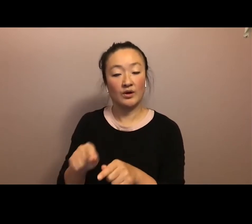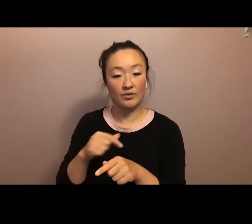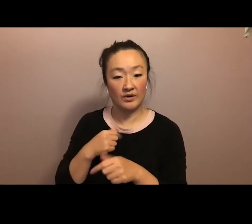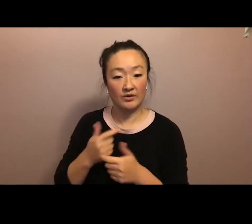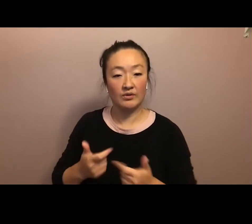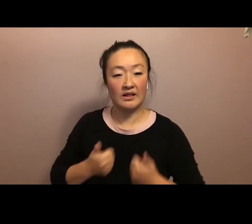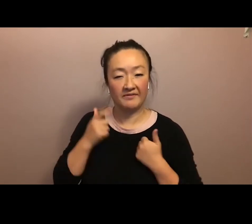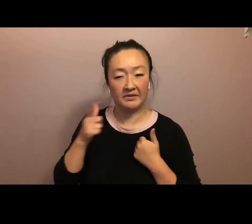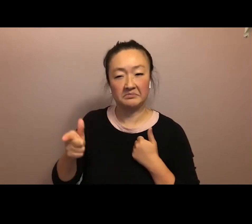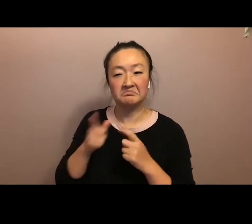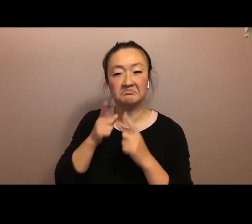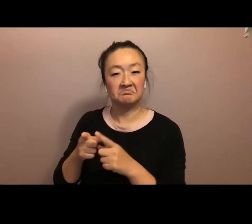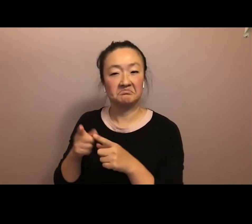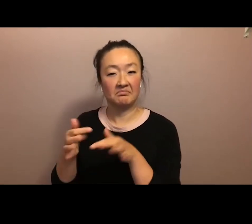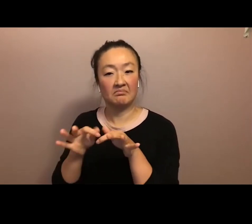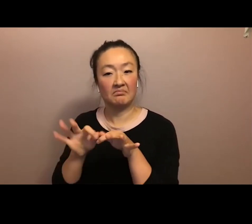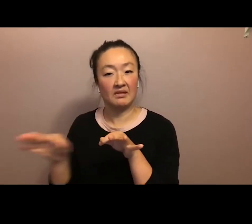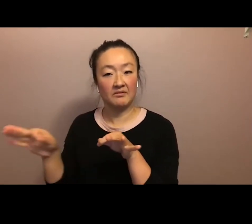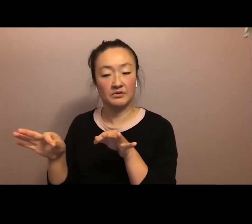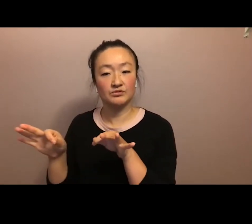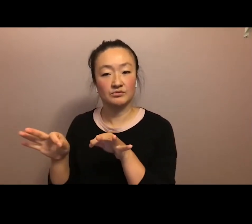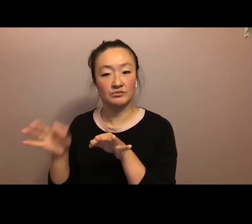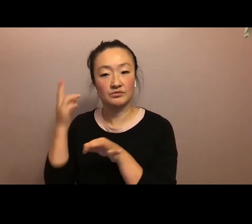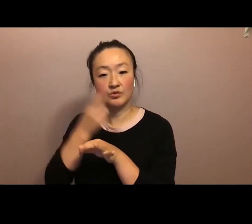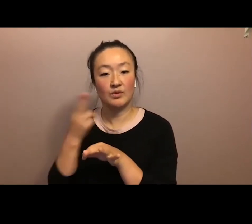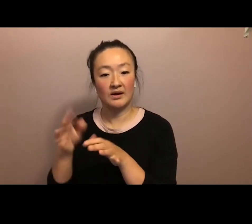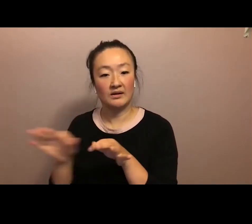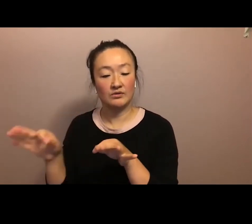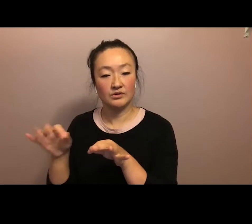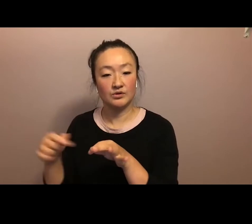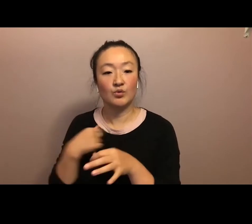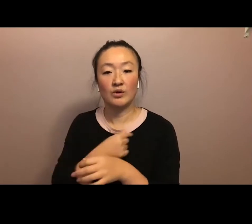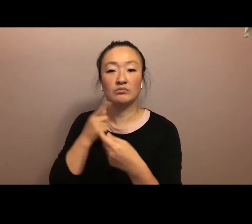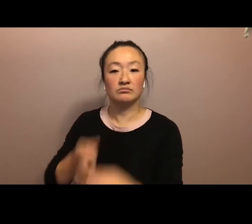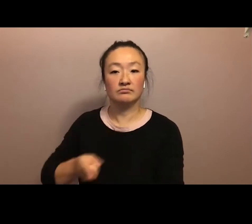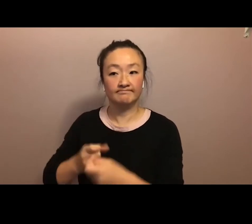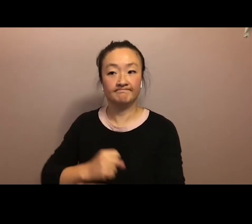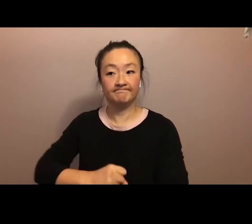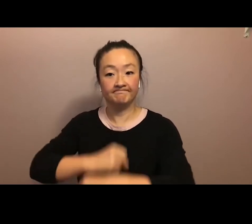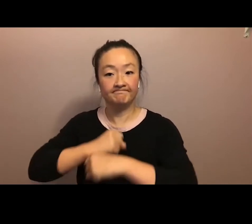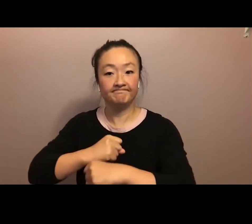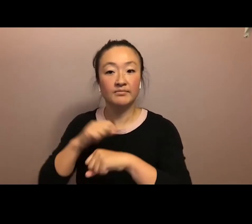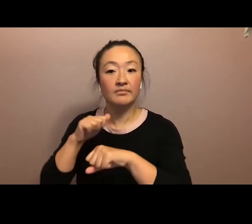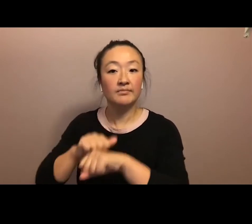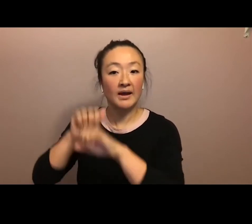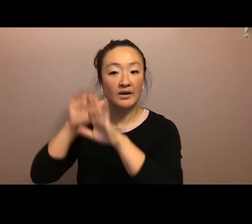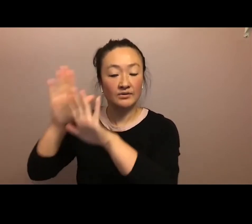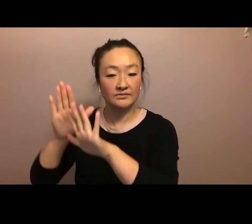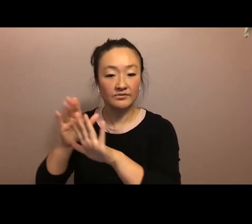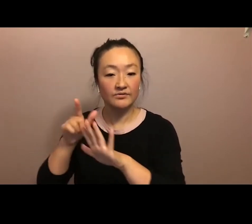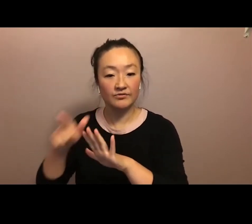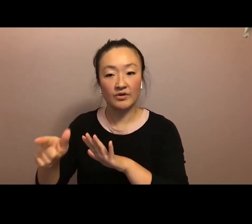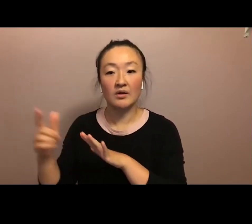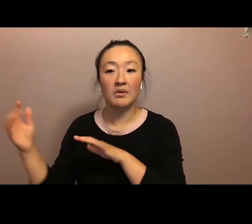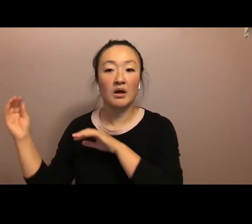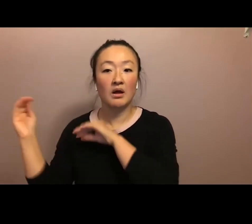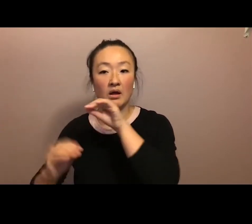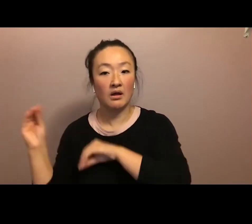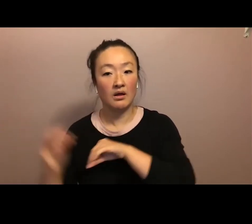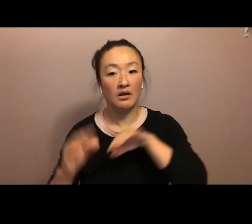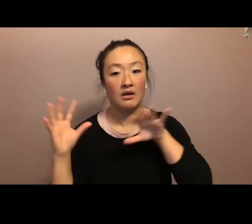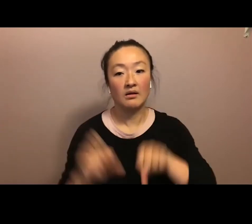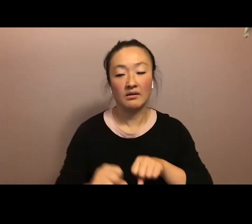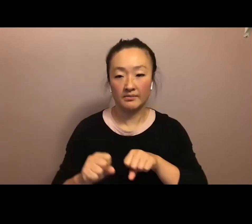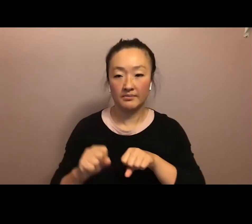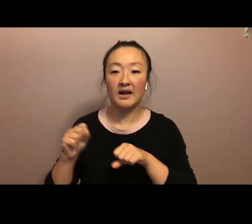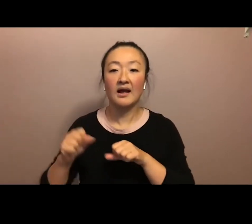Awakea and struggling to protect our mountain from further encroachment and desecration